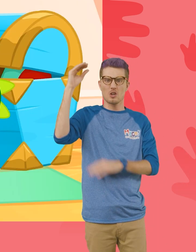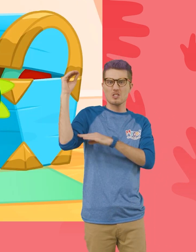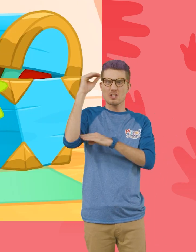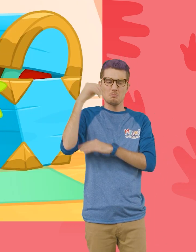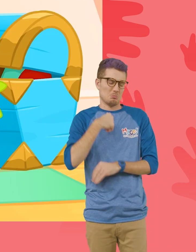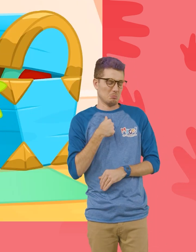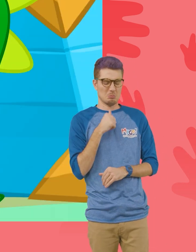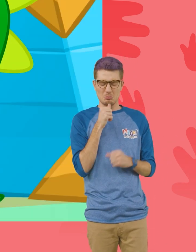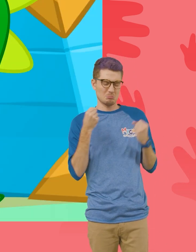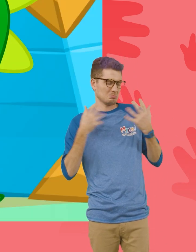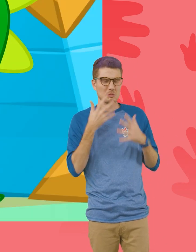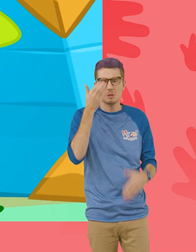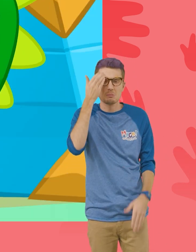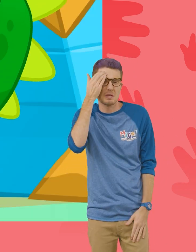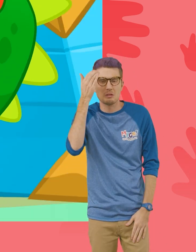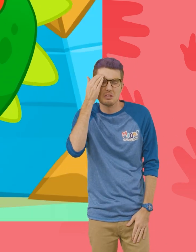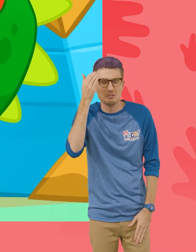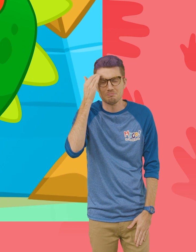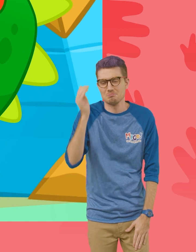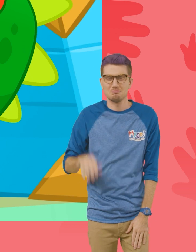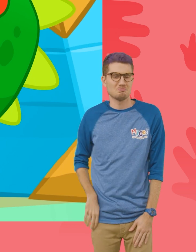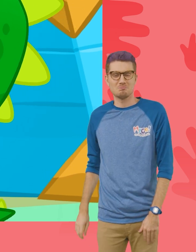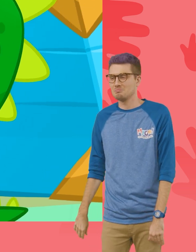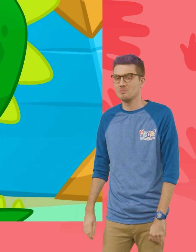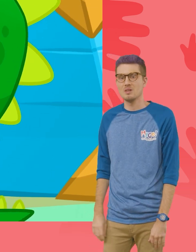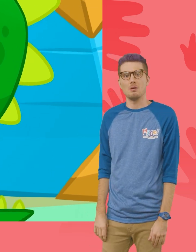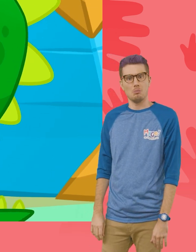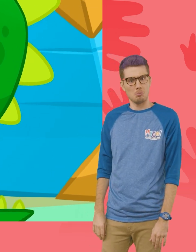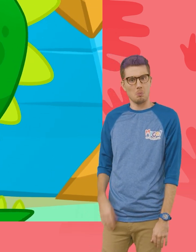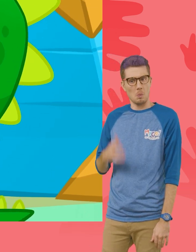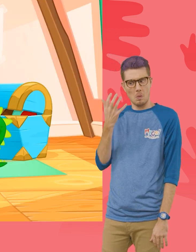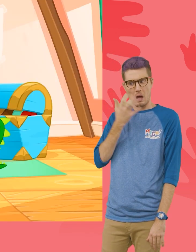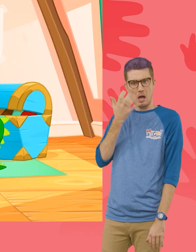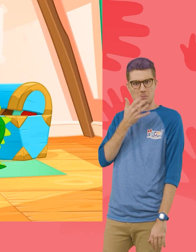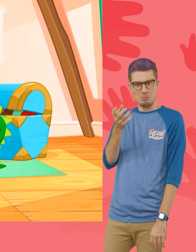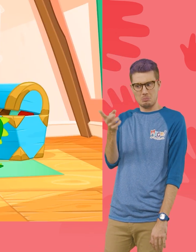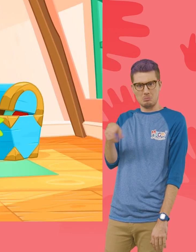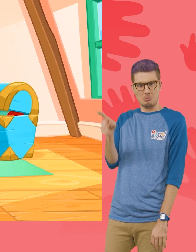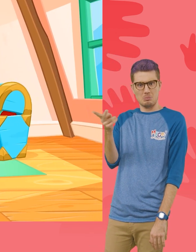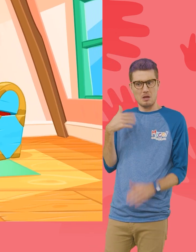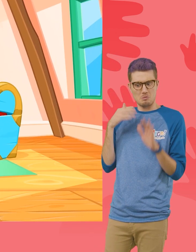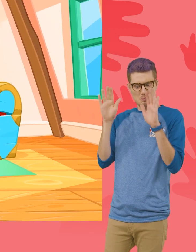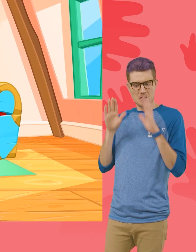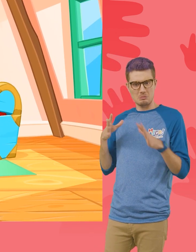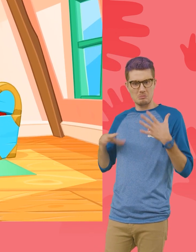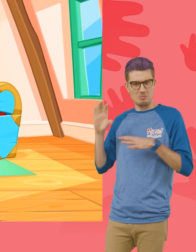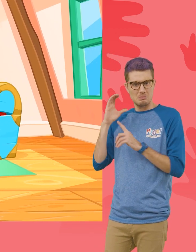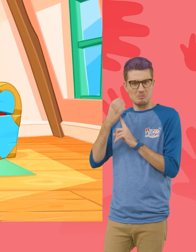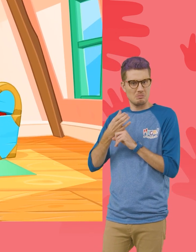dinosaur! I'm not scared of pirates! Wow! You guys have great costumes!